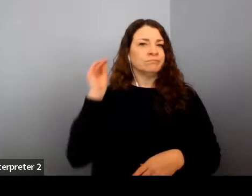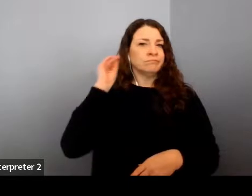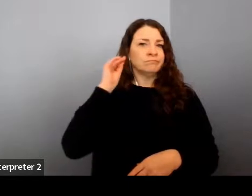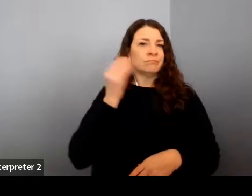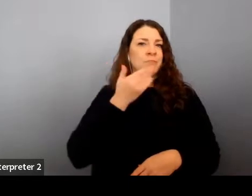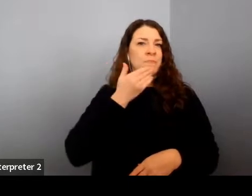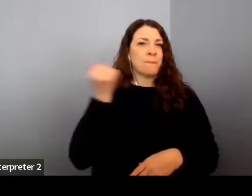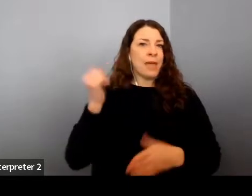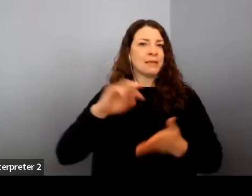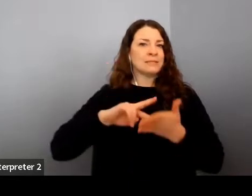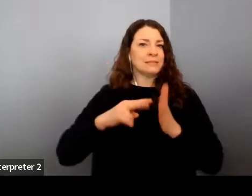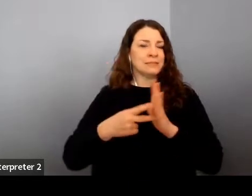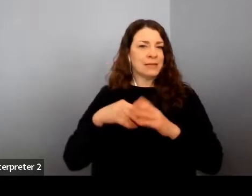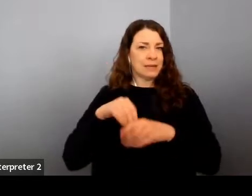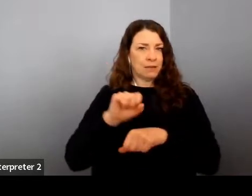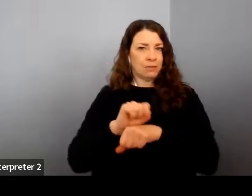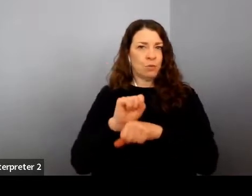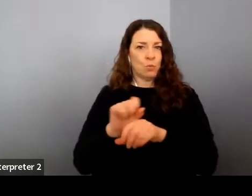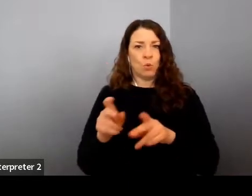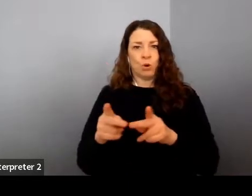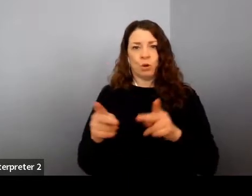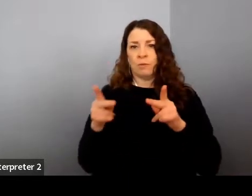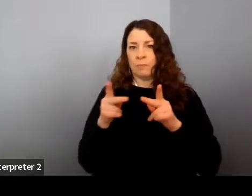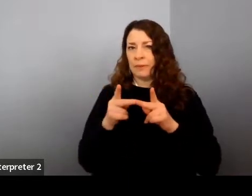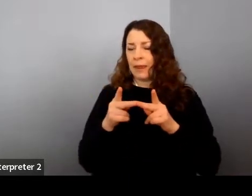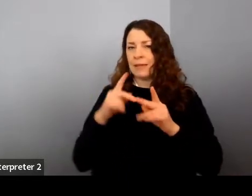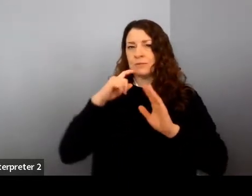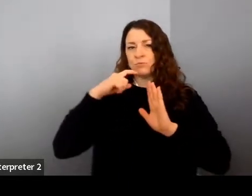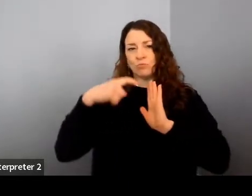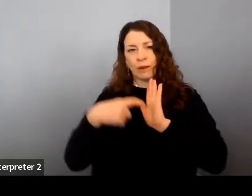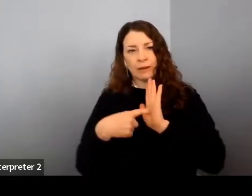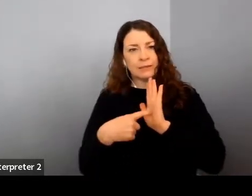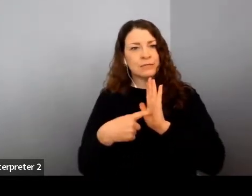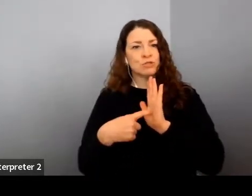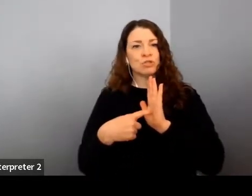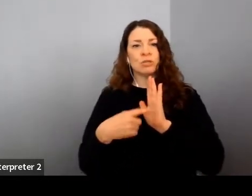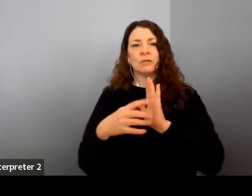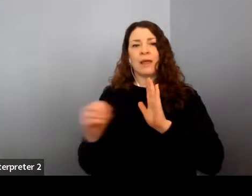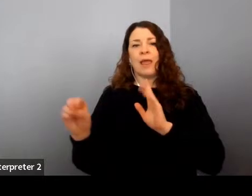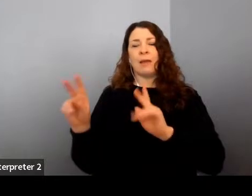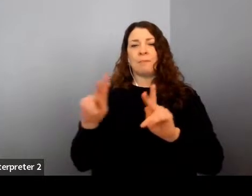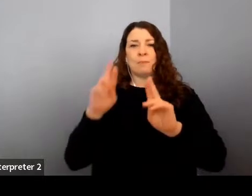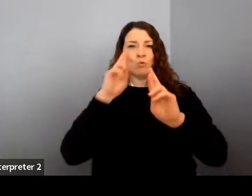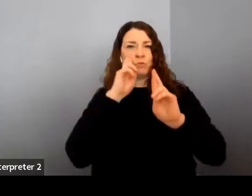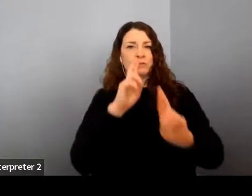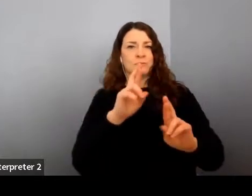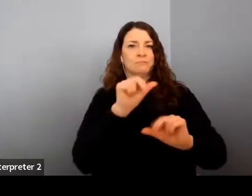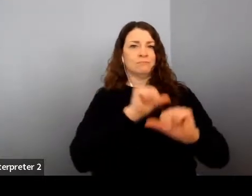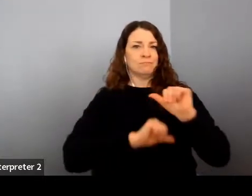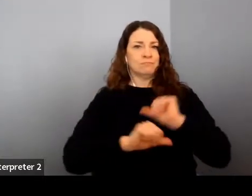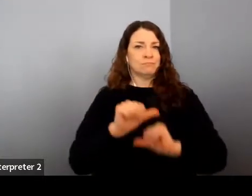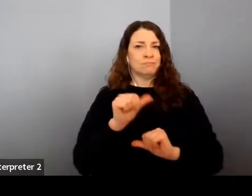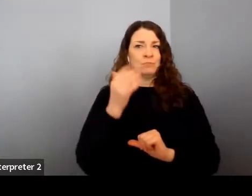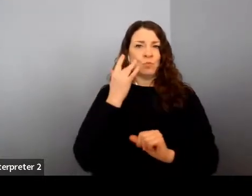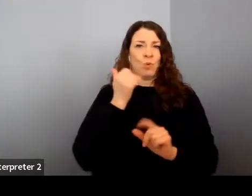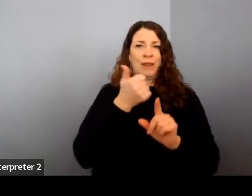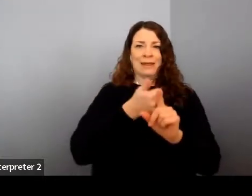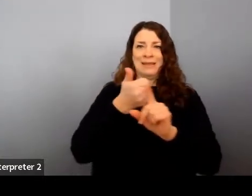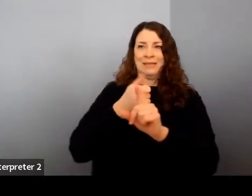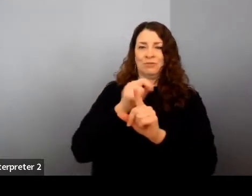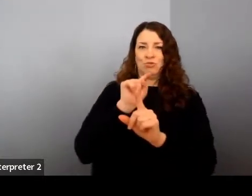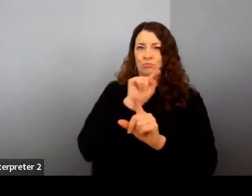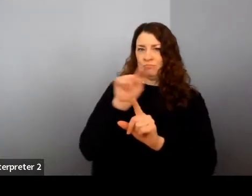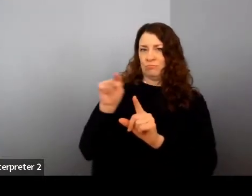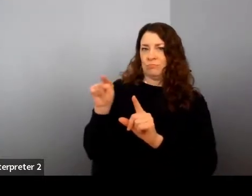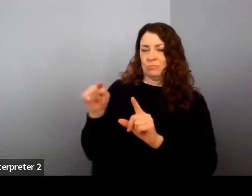intent in the workplace always, and sort of the recognition and respect that everyone around you is here because they have something very specific to contribute to the